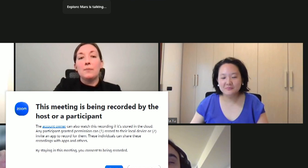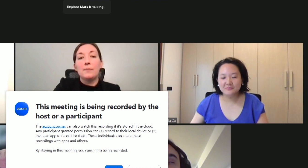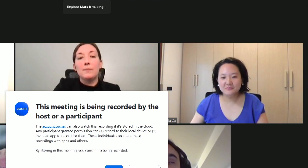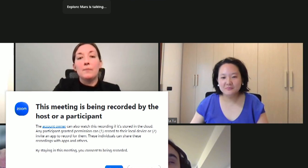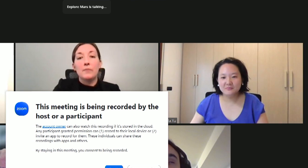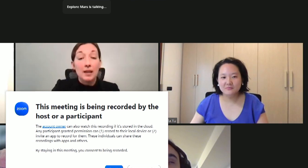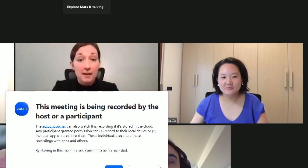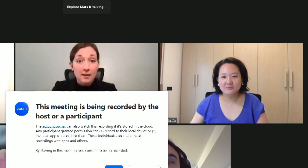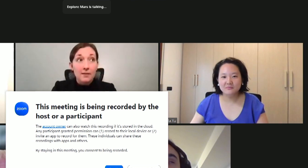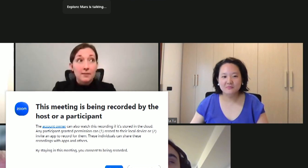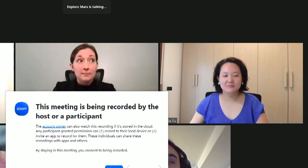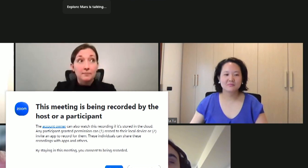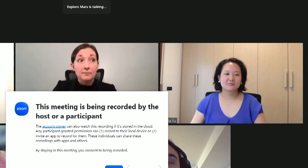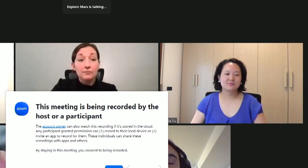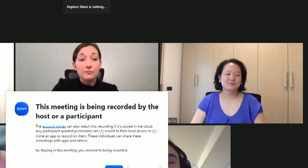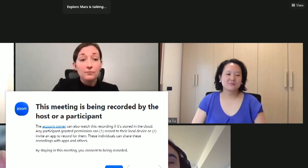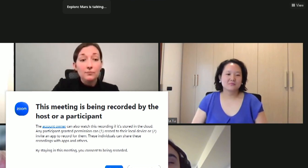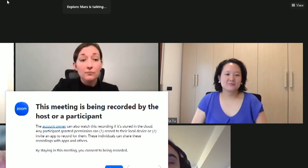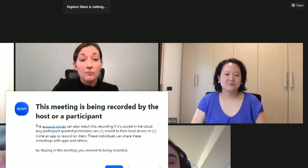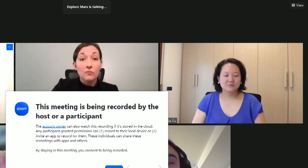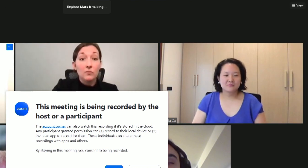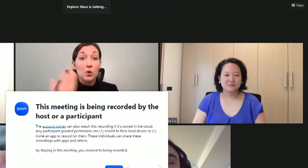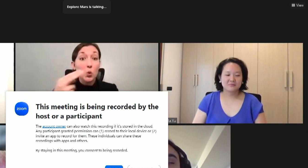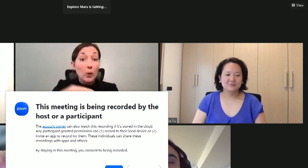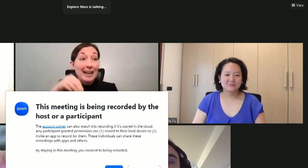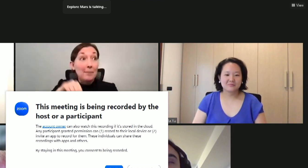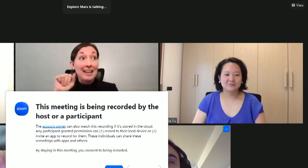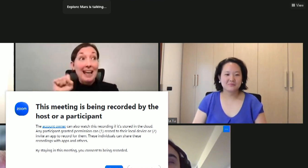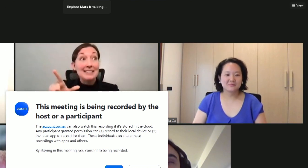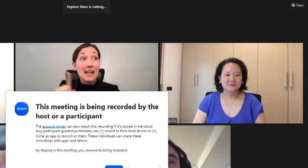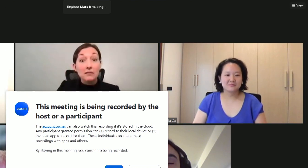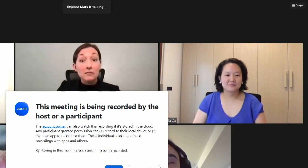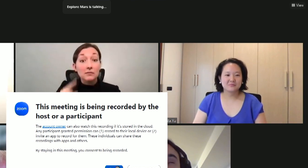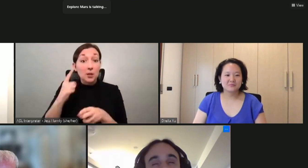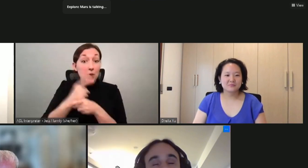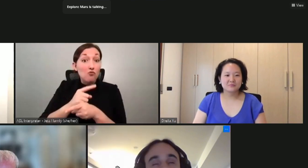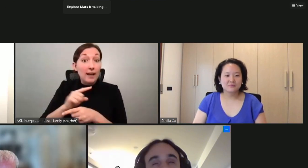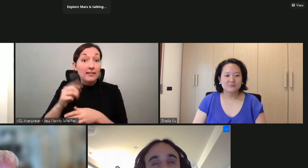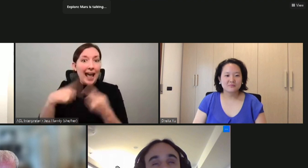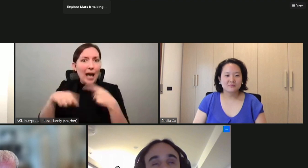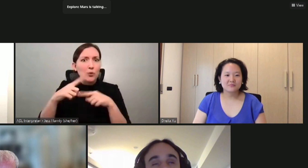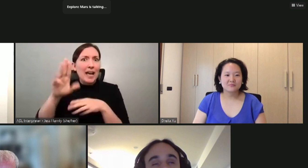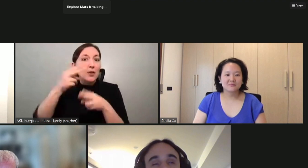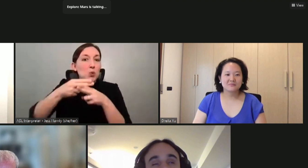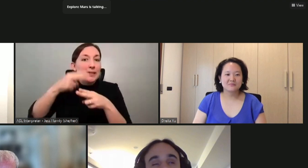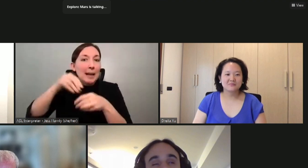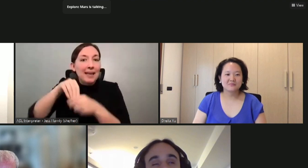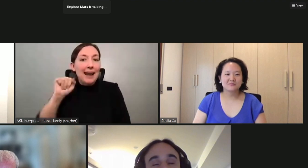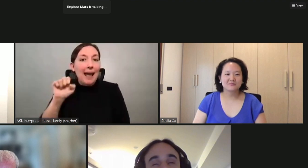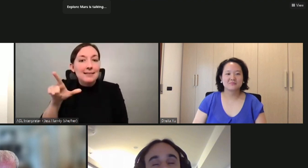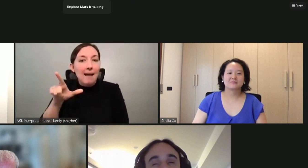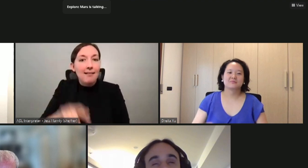to say your name correctly in ASL, is it this? Do I have it correctly? Must I use my right hand? This?